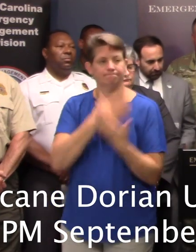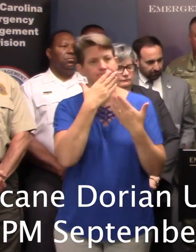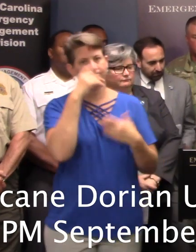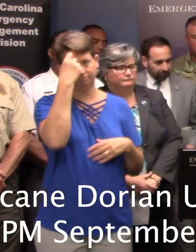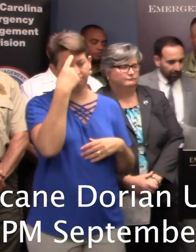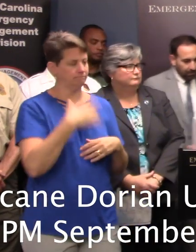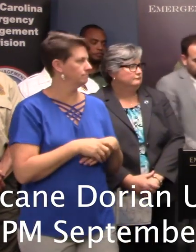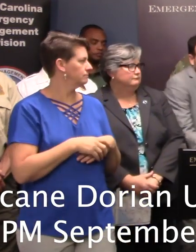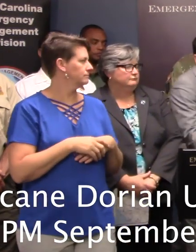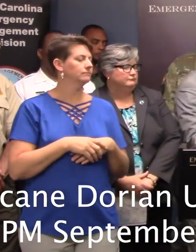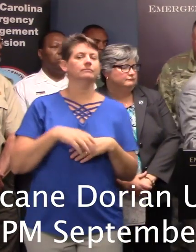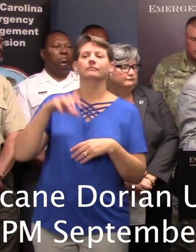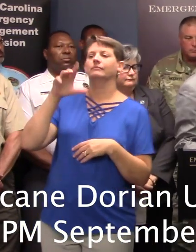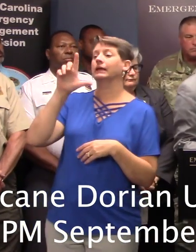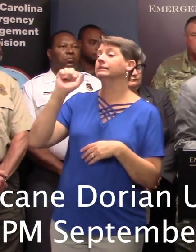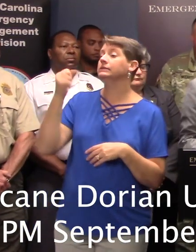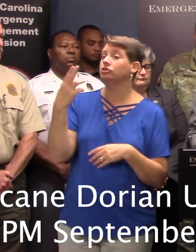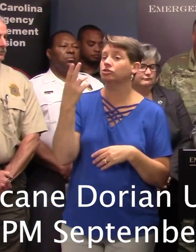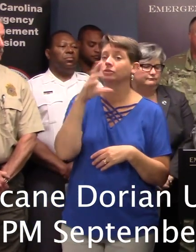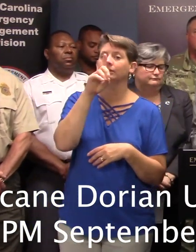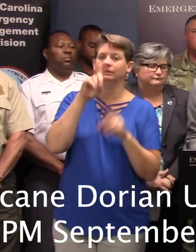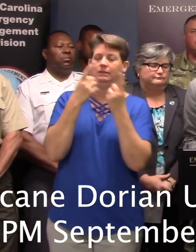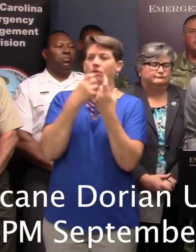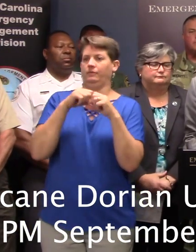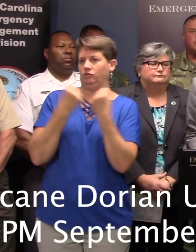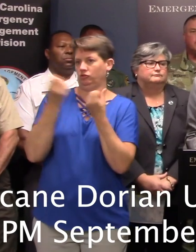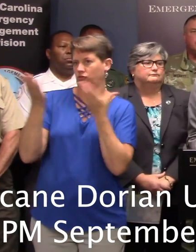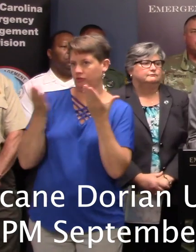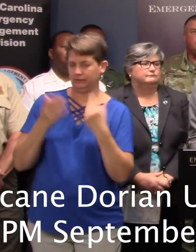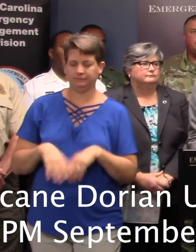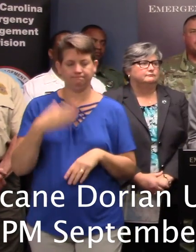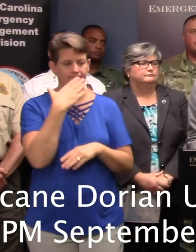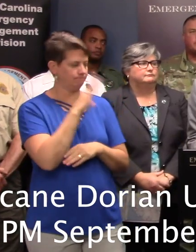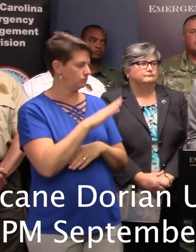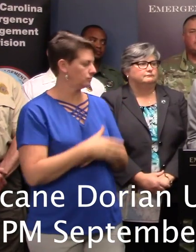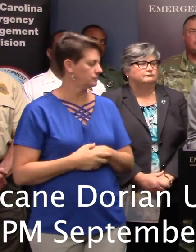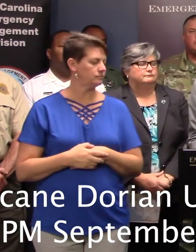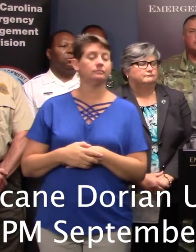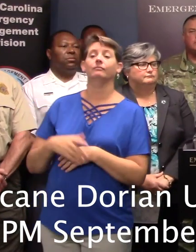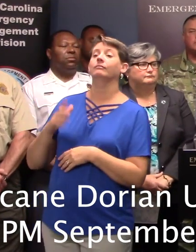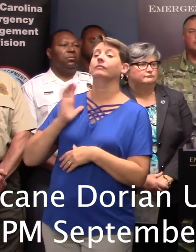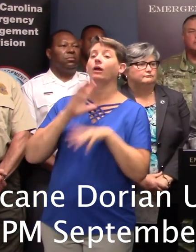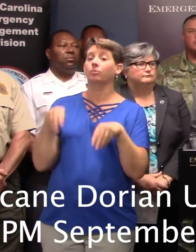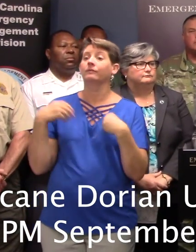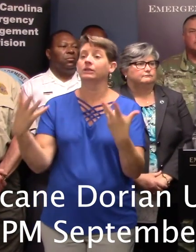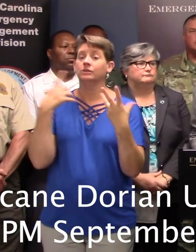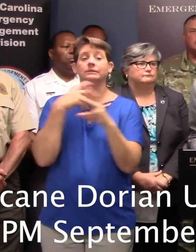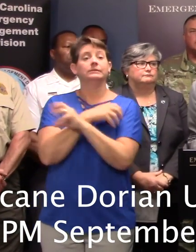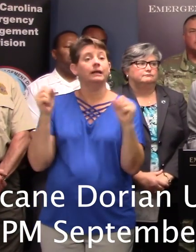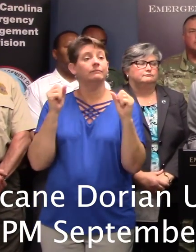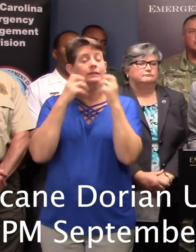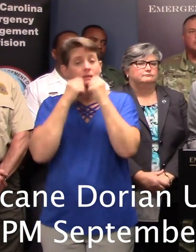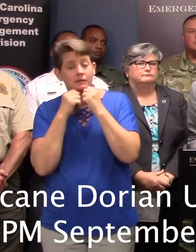Michael Leach, often social services. Thank you, Governor. Good afternoon. Following DSS mission to provide for the safety and well-being of